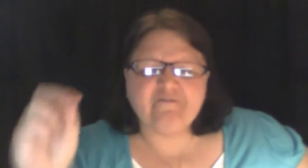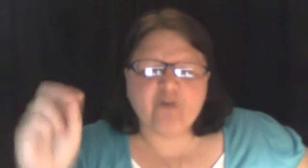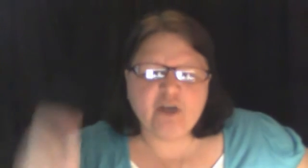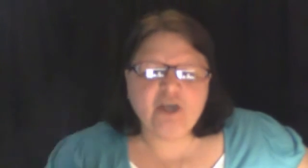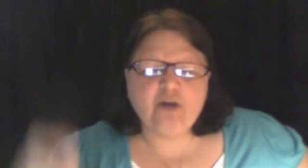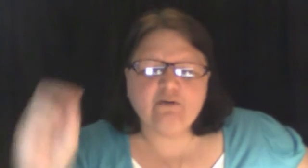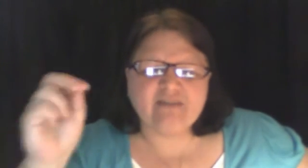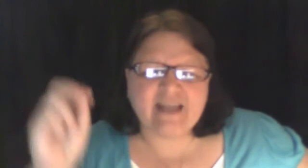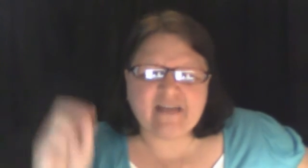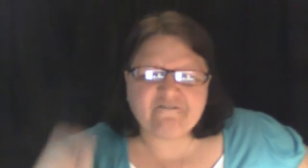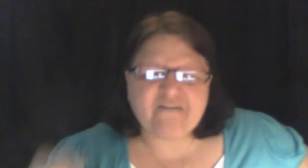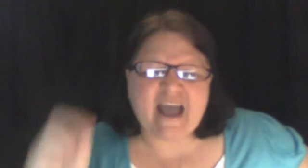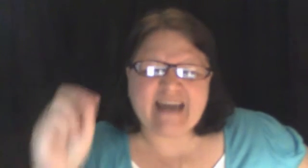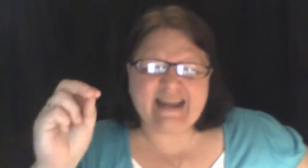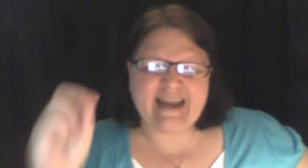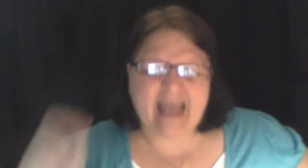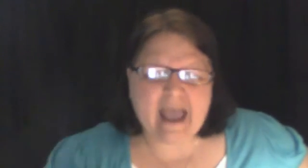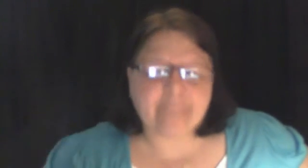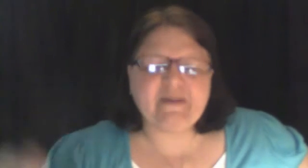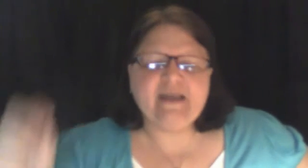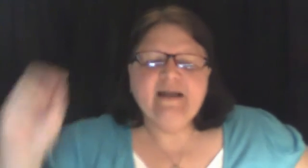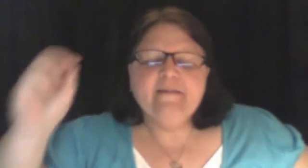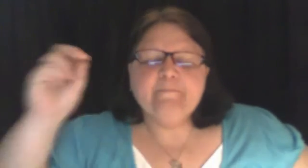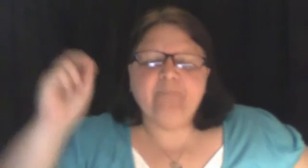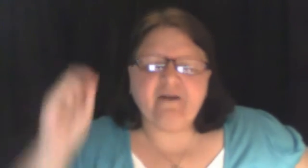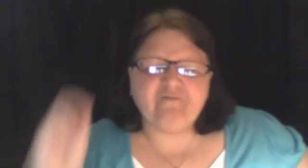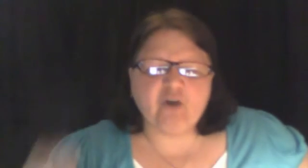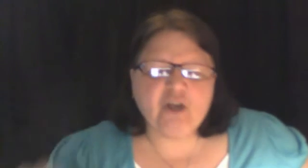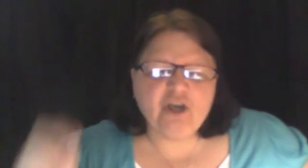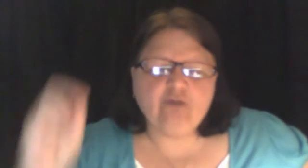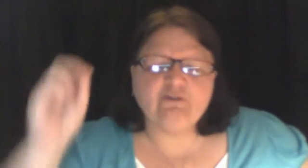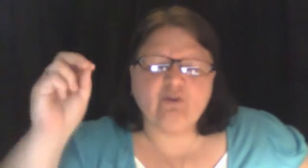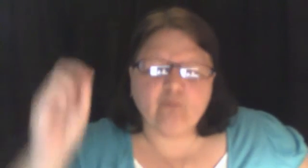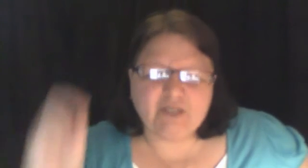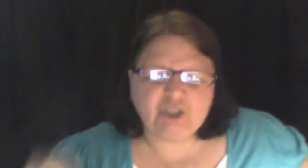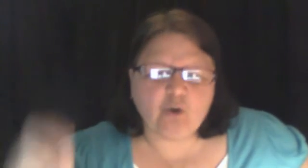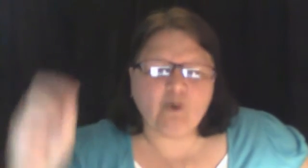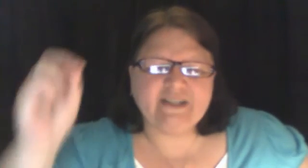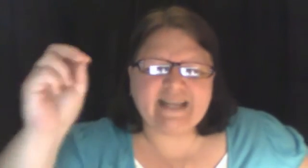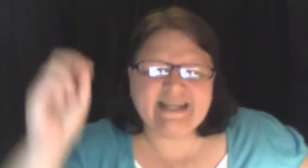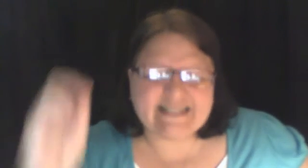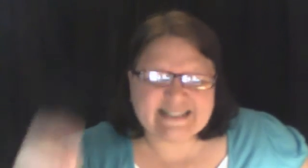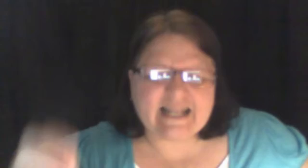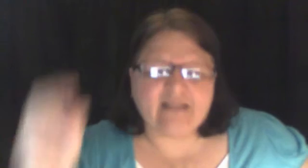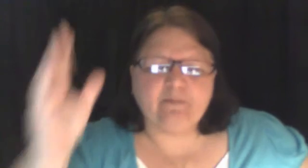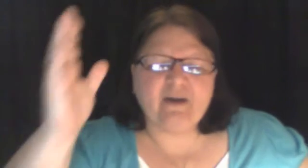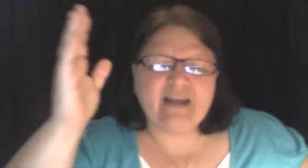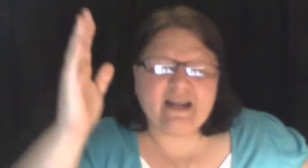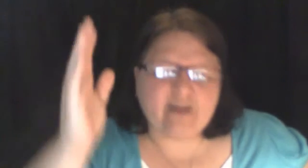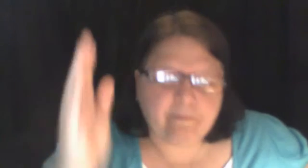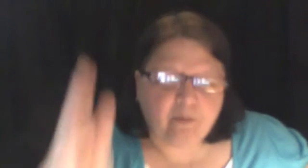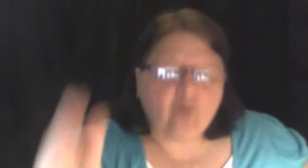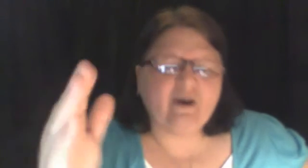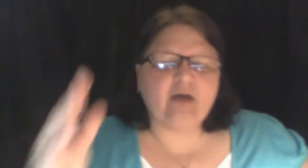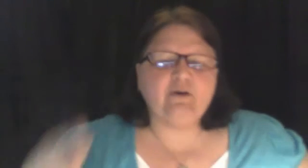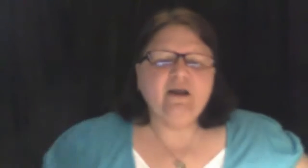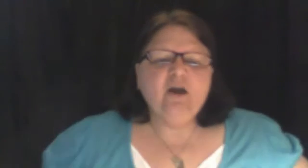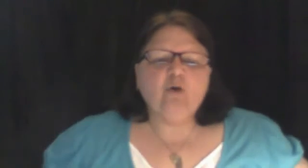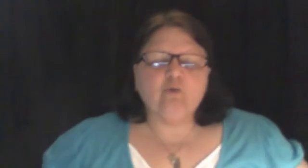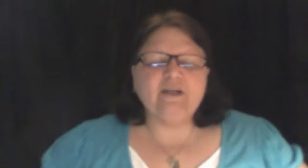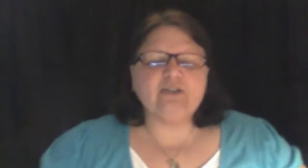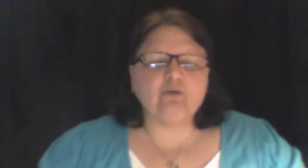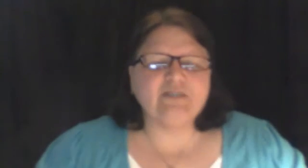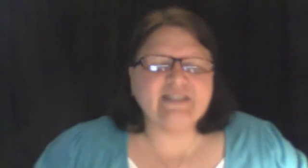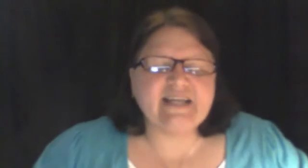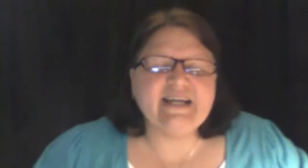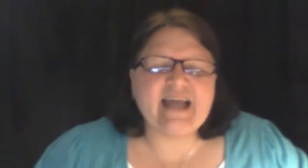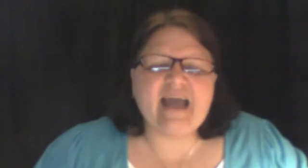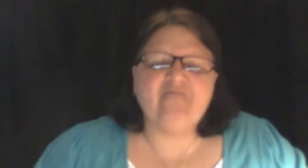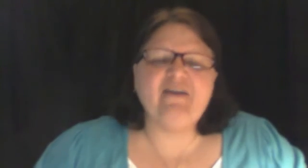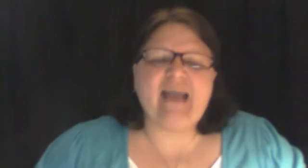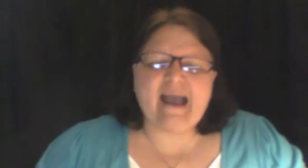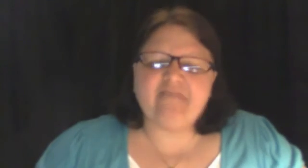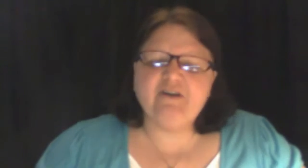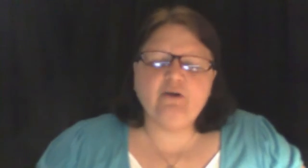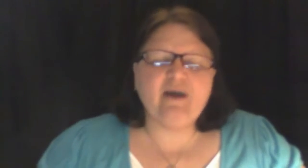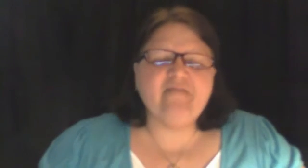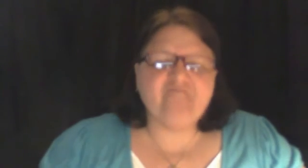for you to get fat and happy, but for you to rejoice and to celebrate and to pour out resources into every avenue and